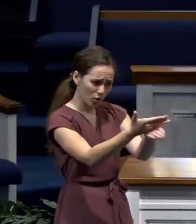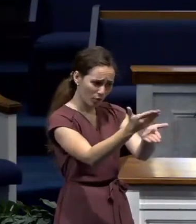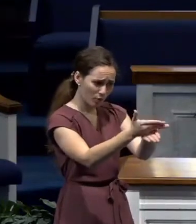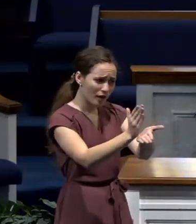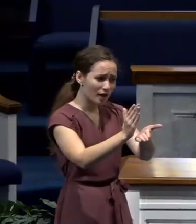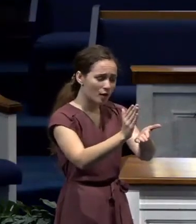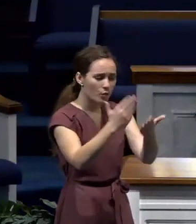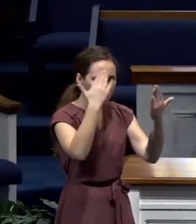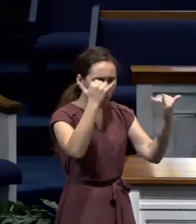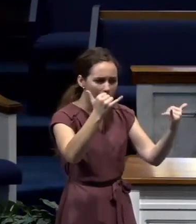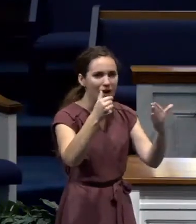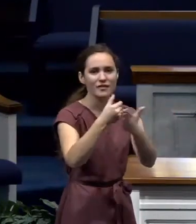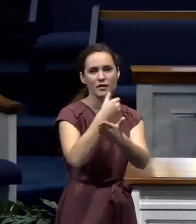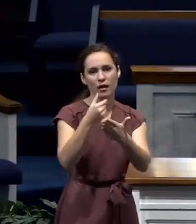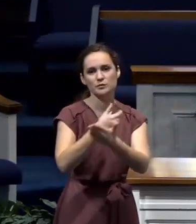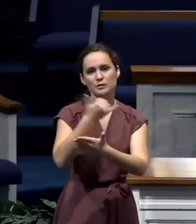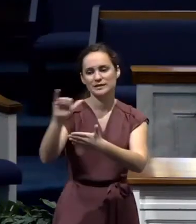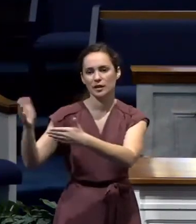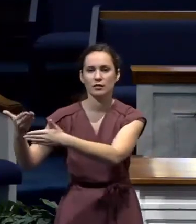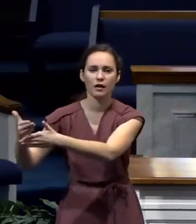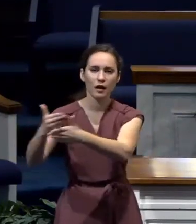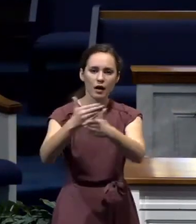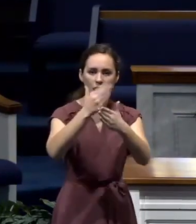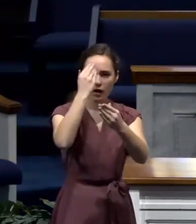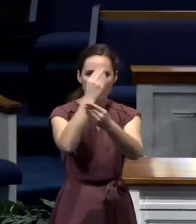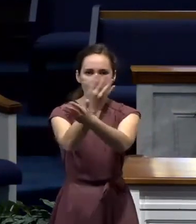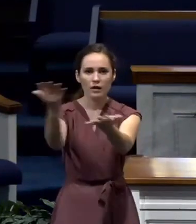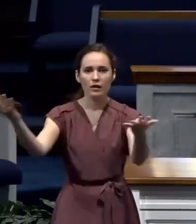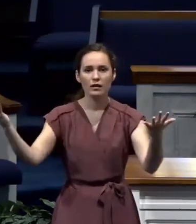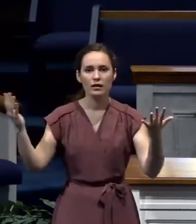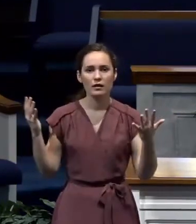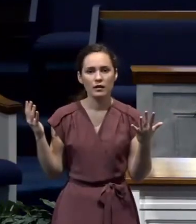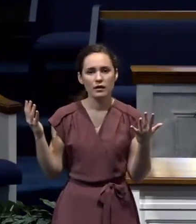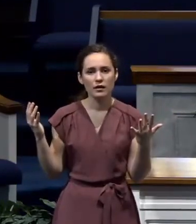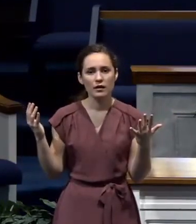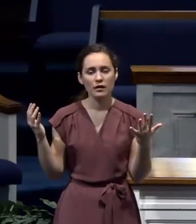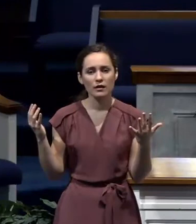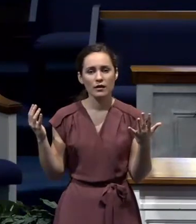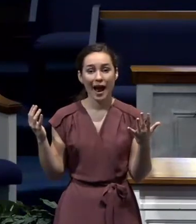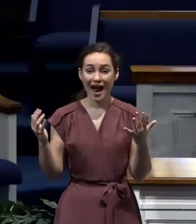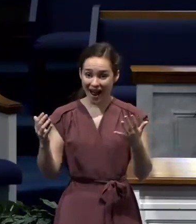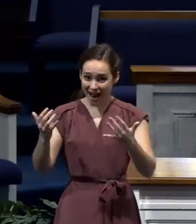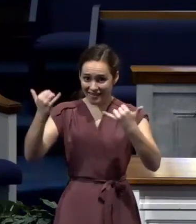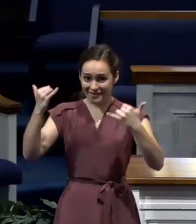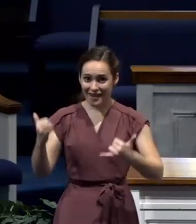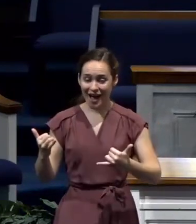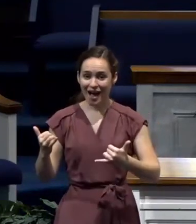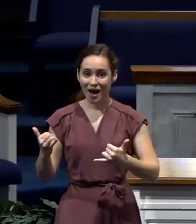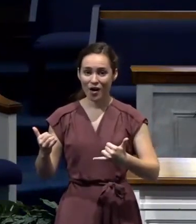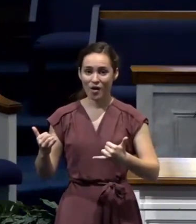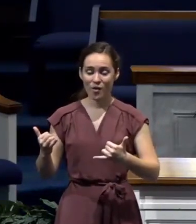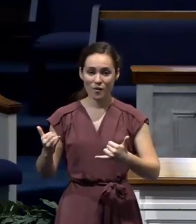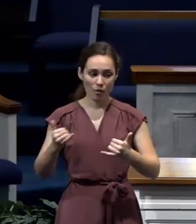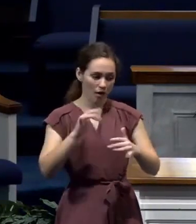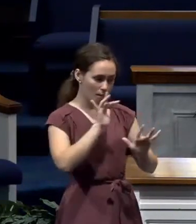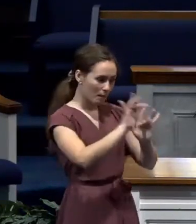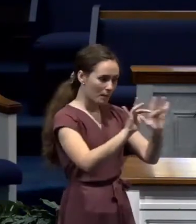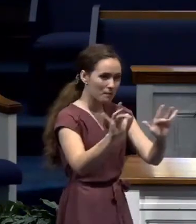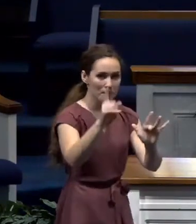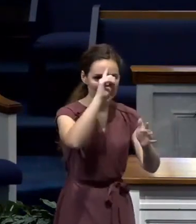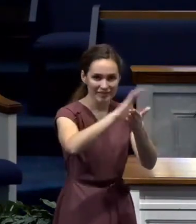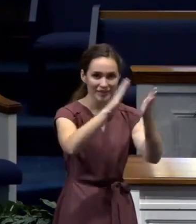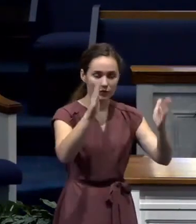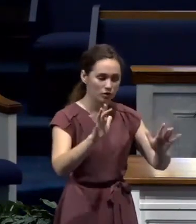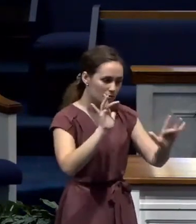spreading. And it is provoking courage. People are now more bold to speak about the things of God.